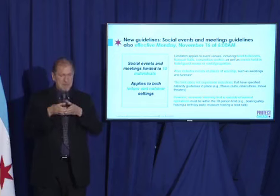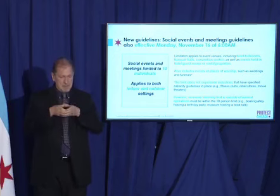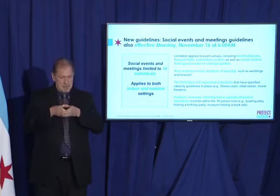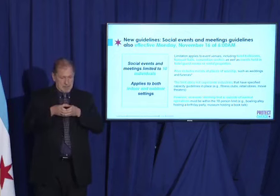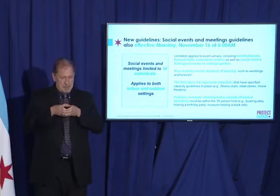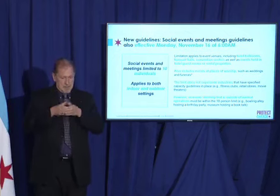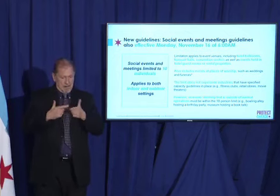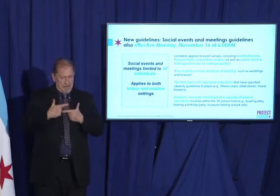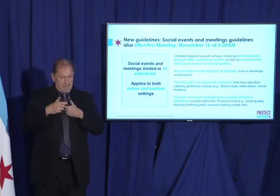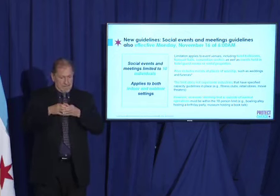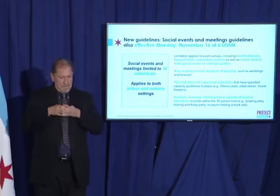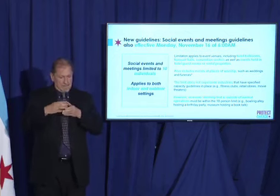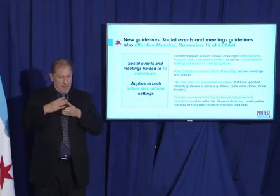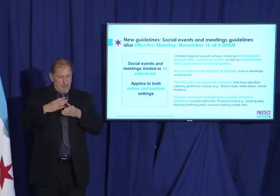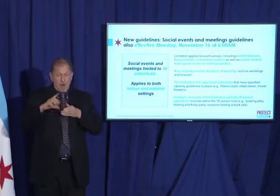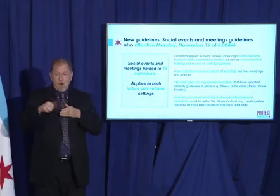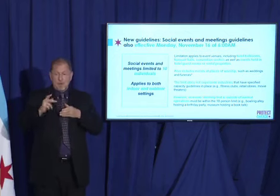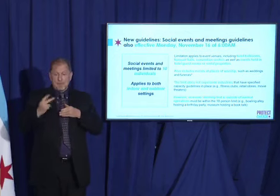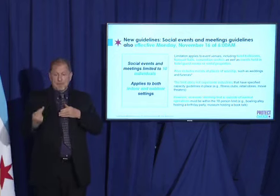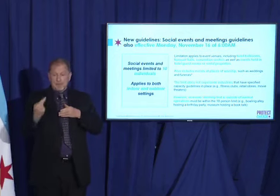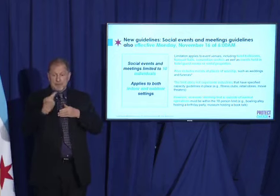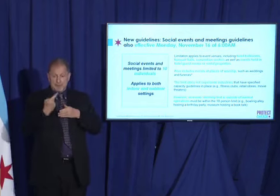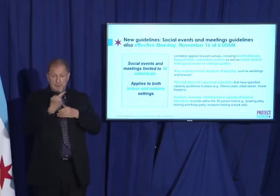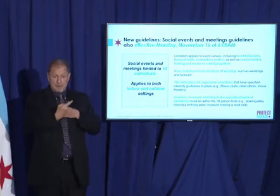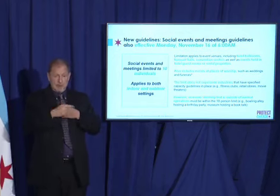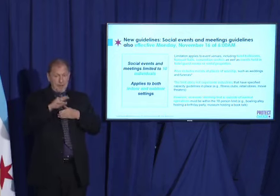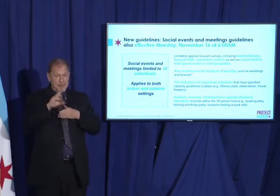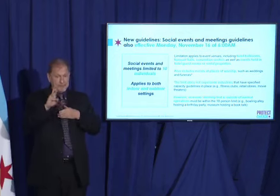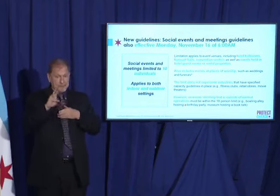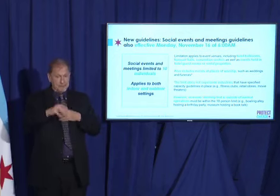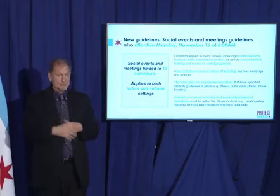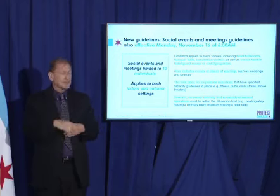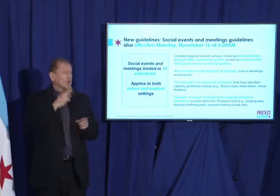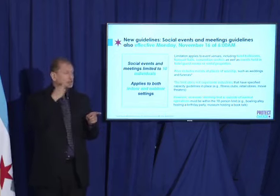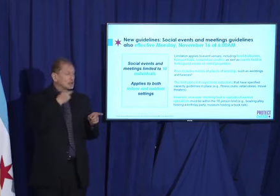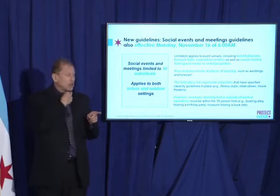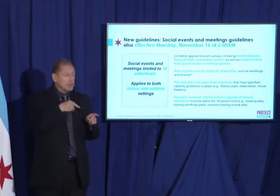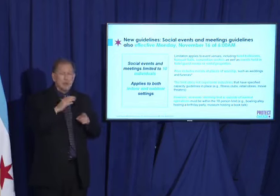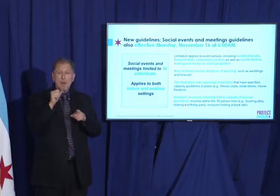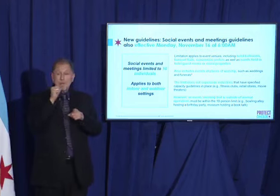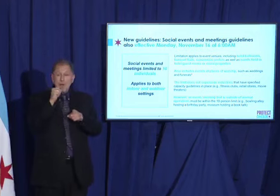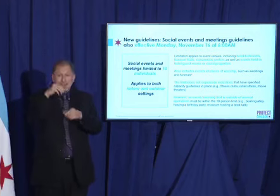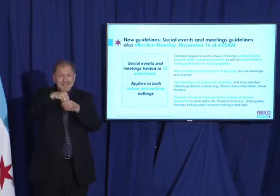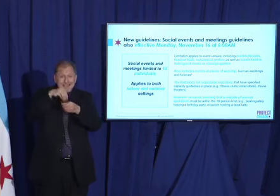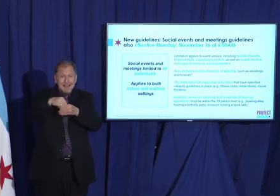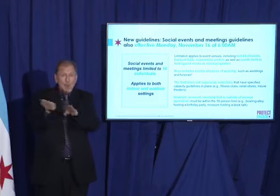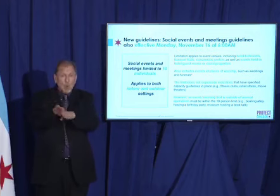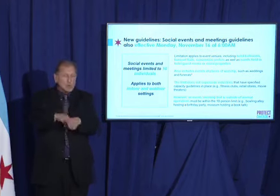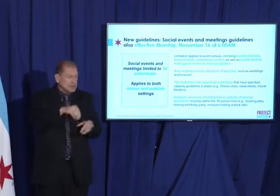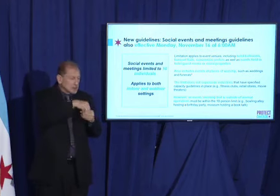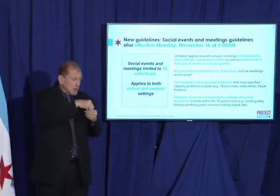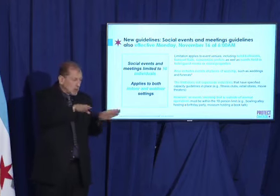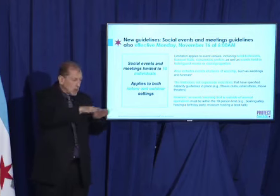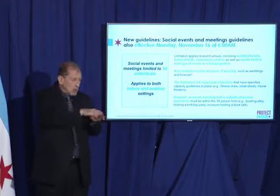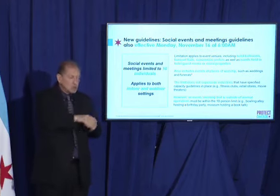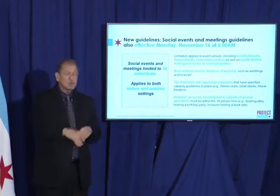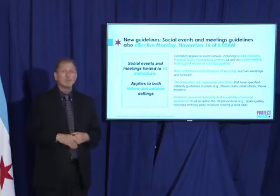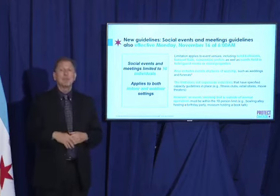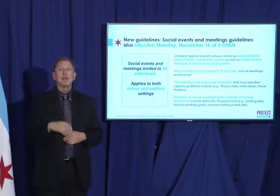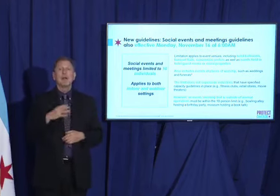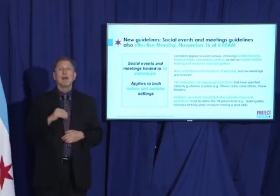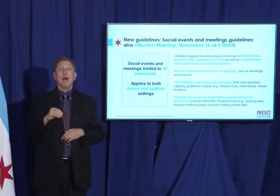Bars and restaurants, unfortunately, will remain closed for indoor dining. And our curfew for nonessential businesses